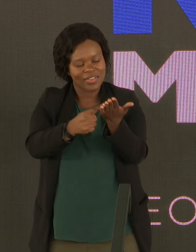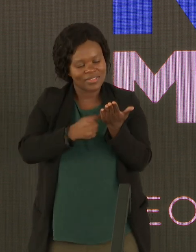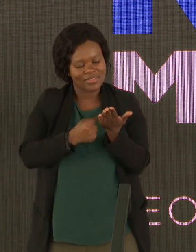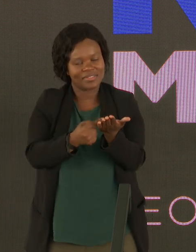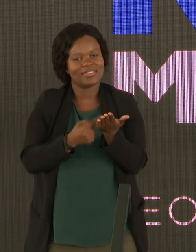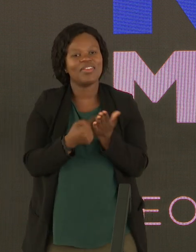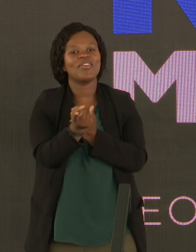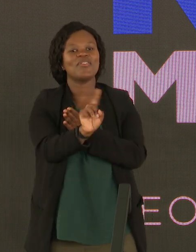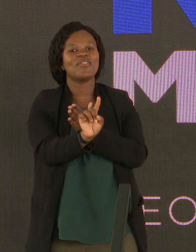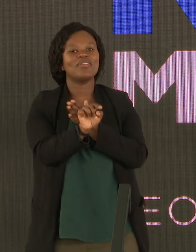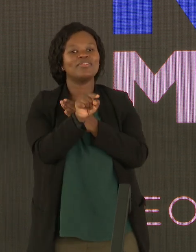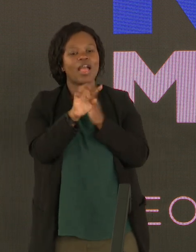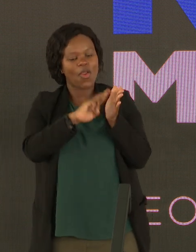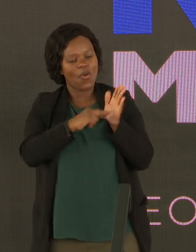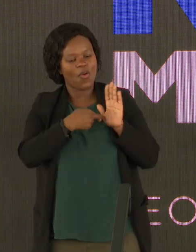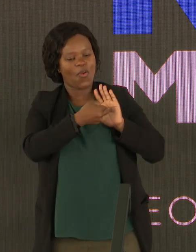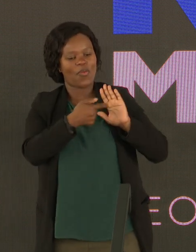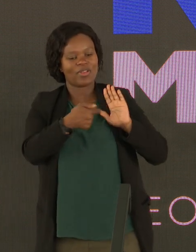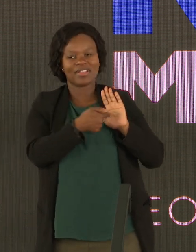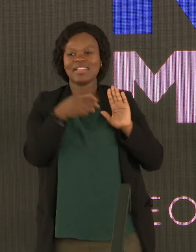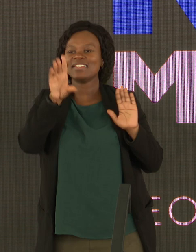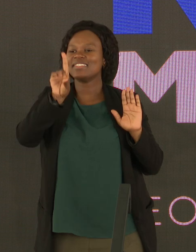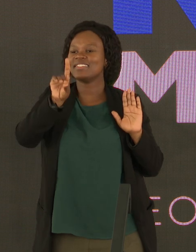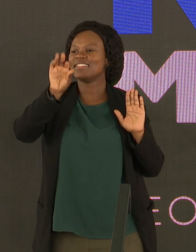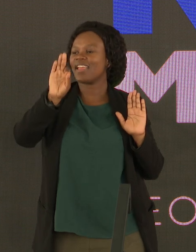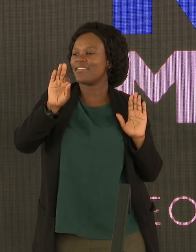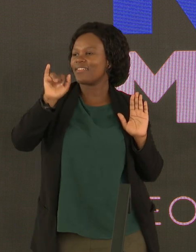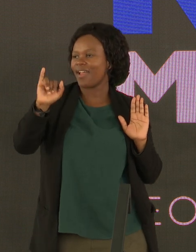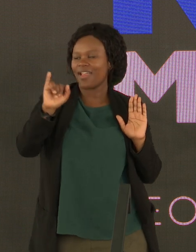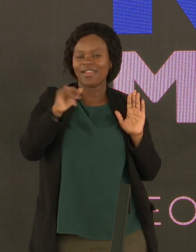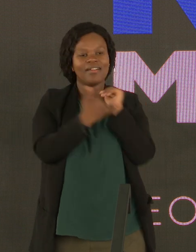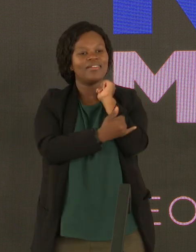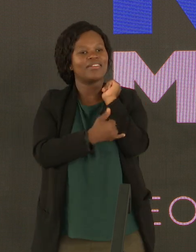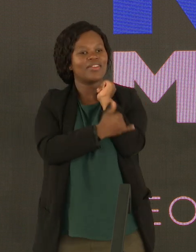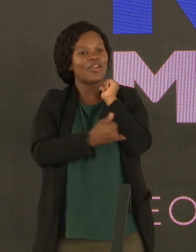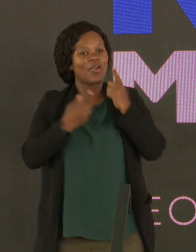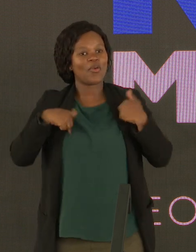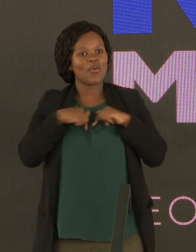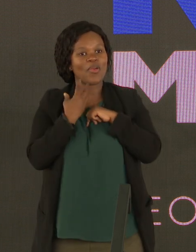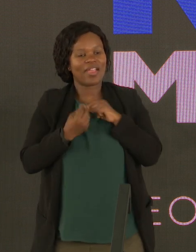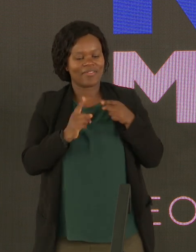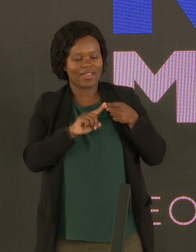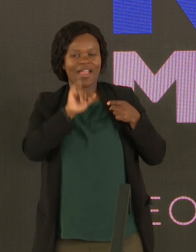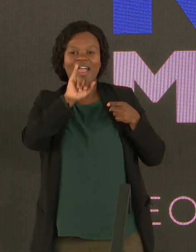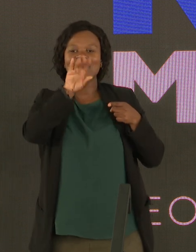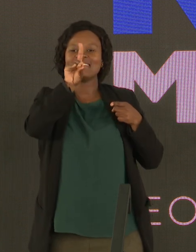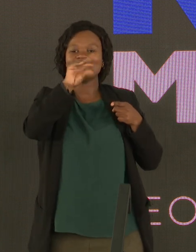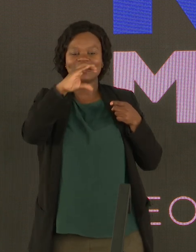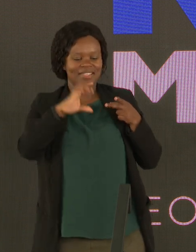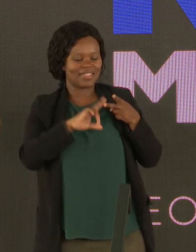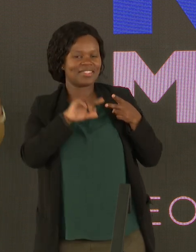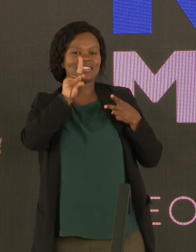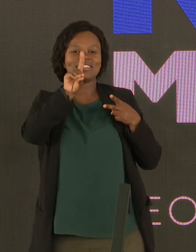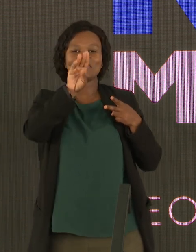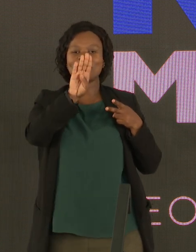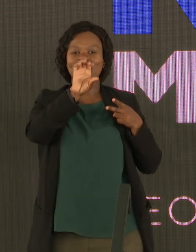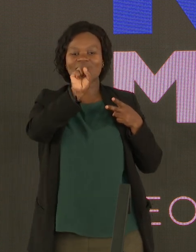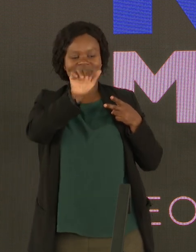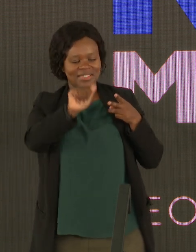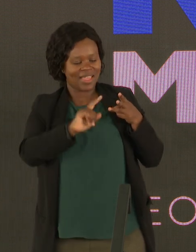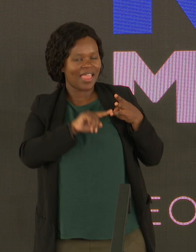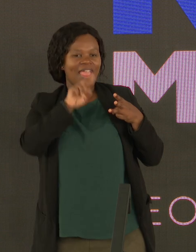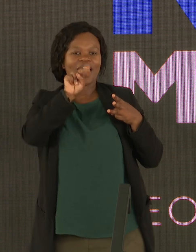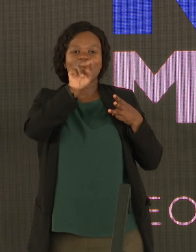is the role of DFIs in this country. We've got the IDC, we've got DPSA, we've got NYDA,